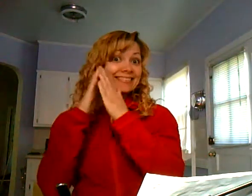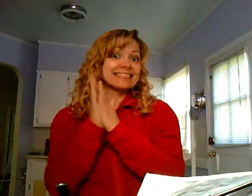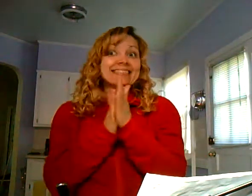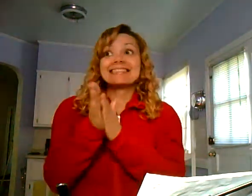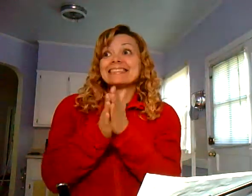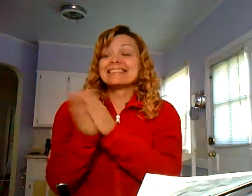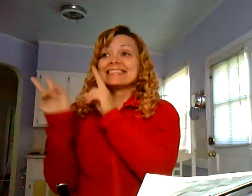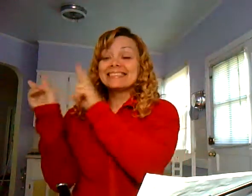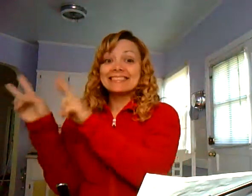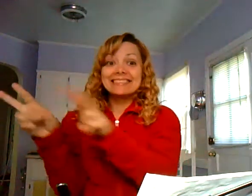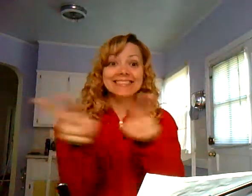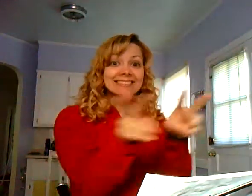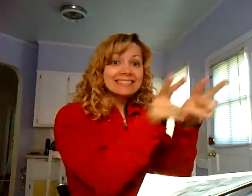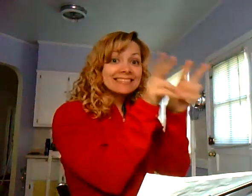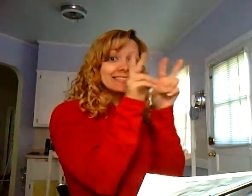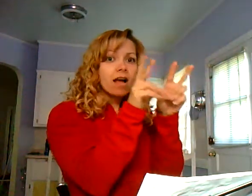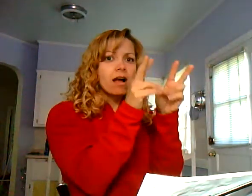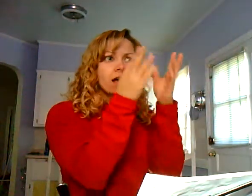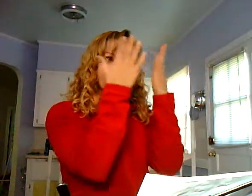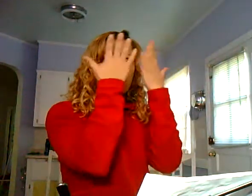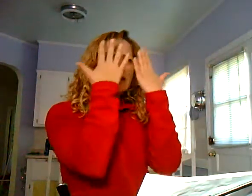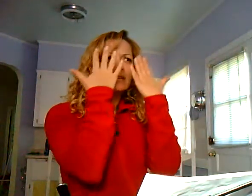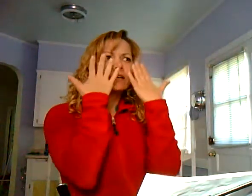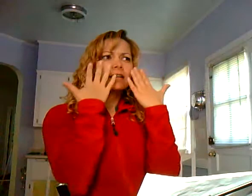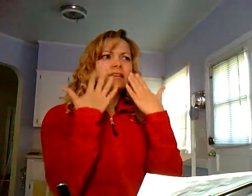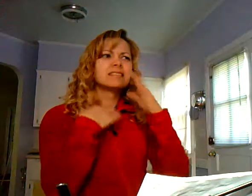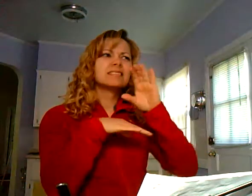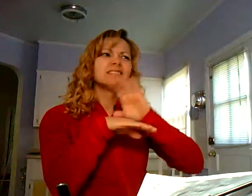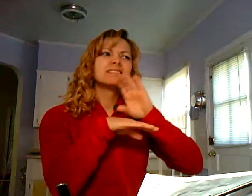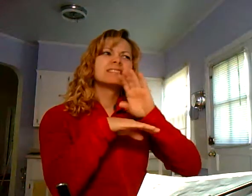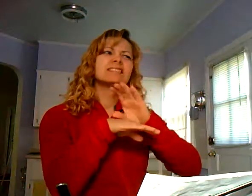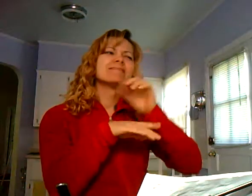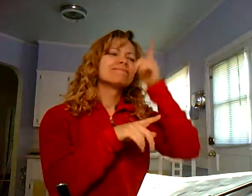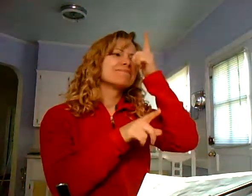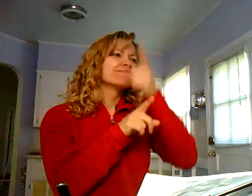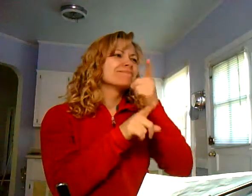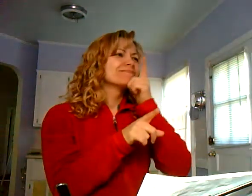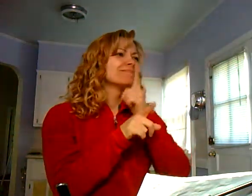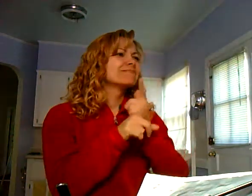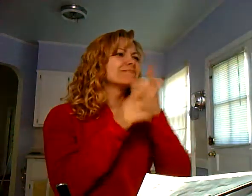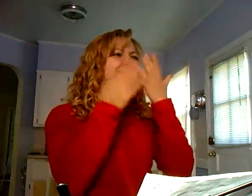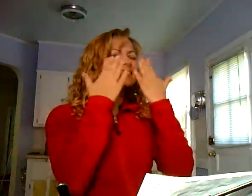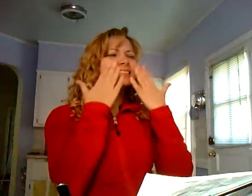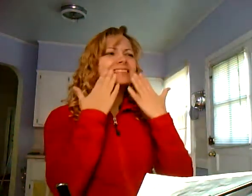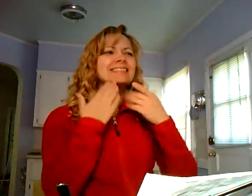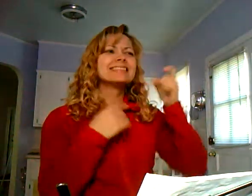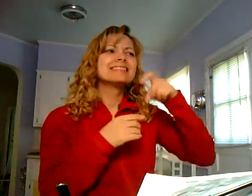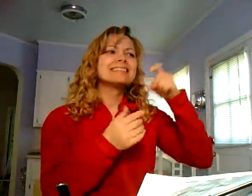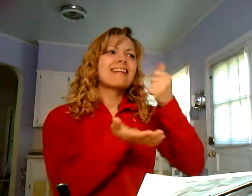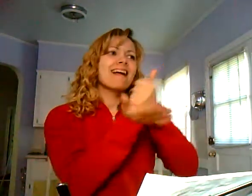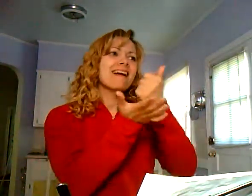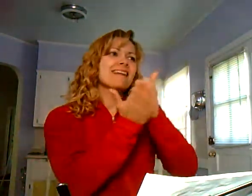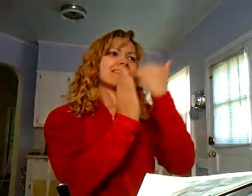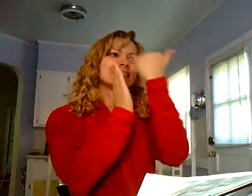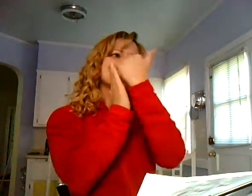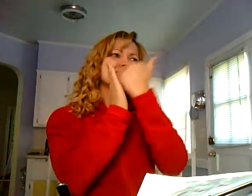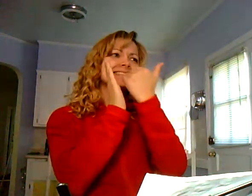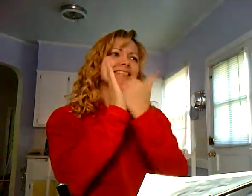fixing up my house, I get very interested in that. But then I may see some in the church, some brothers and sisters that may be sad,